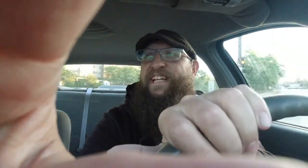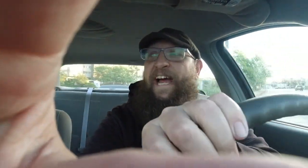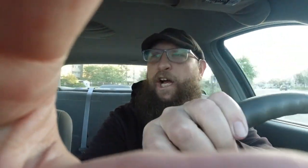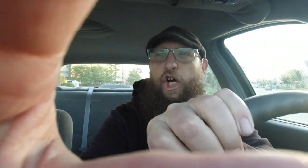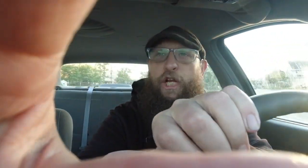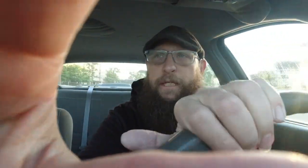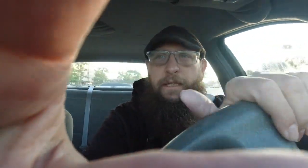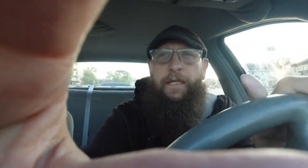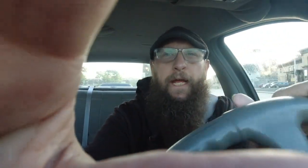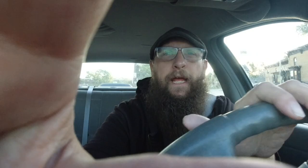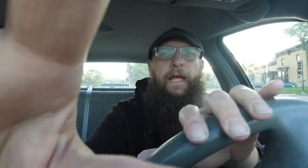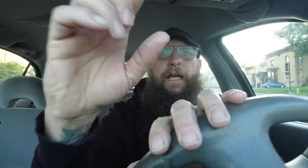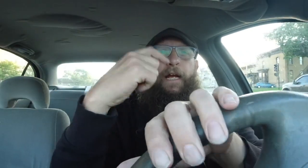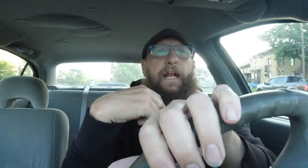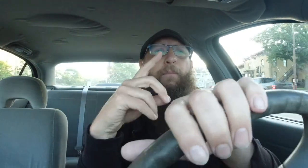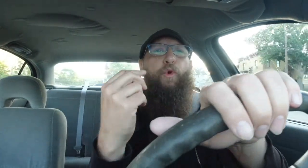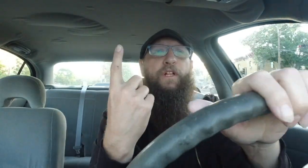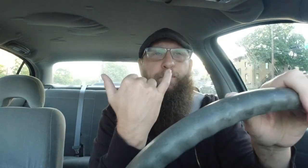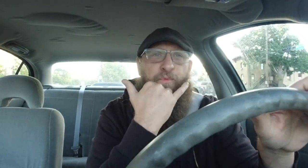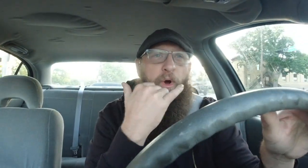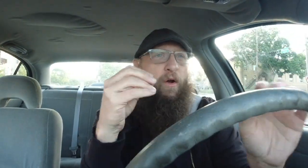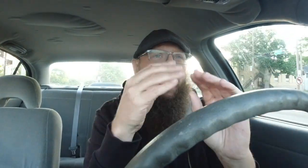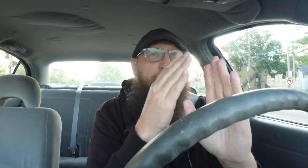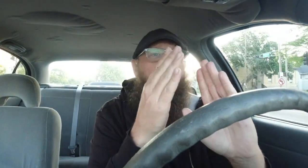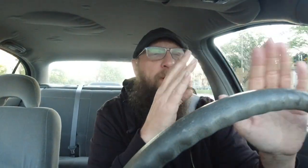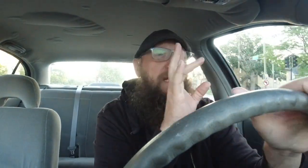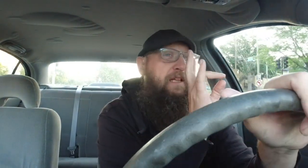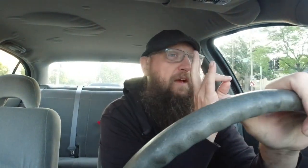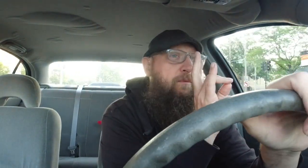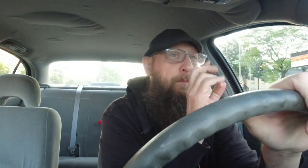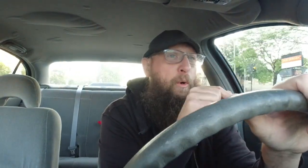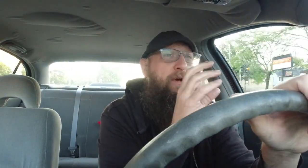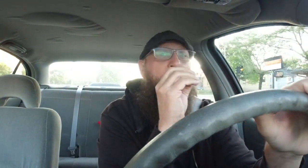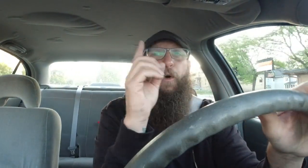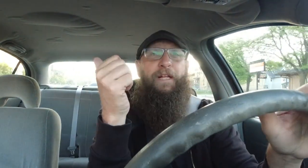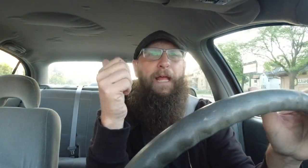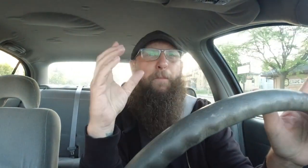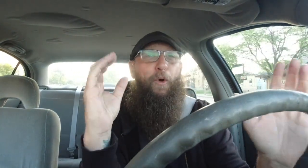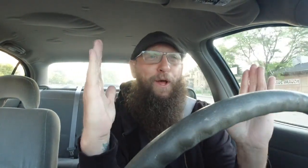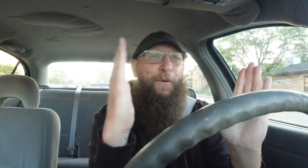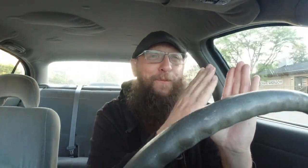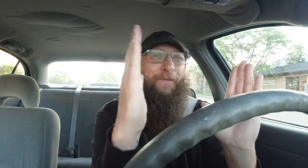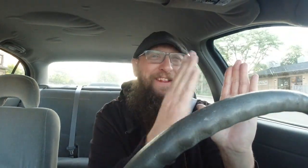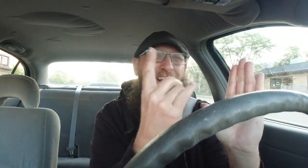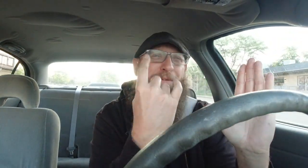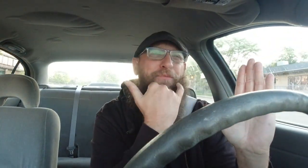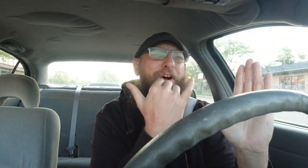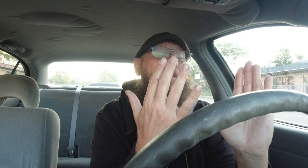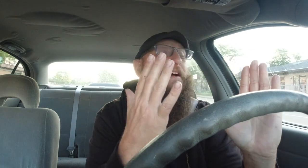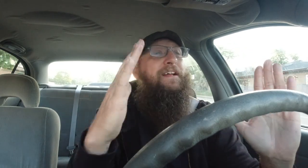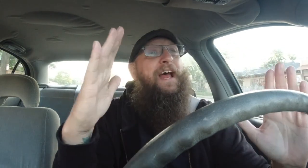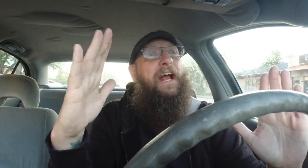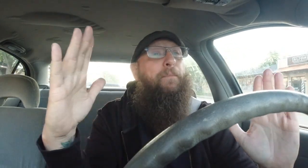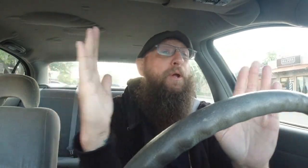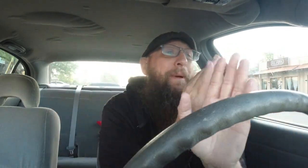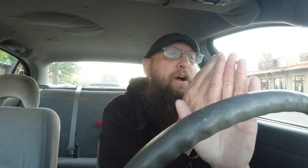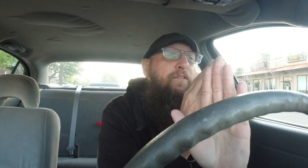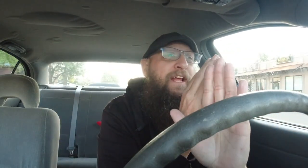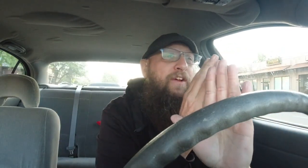is not good because i'm doing something wrong between 7.0s and 10.0 right now i'm gonna bring it back over there